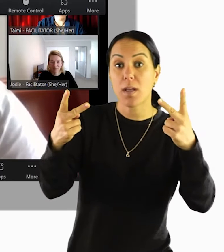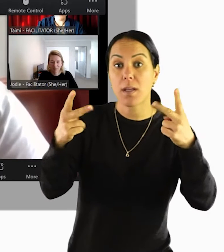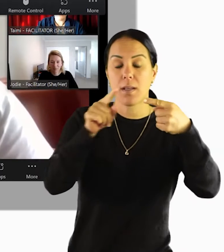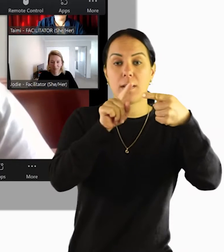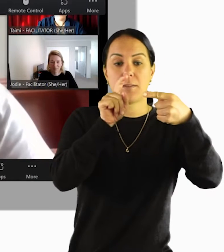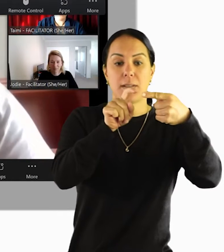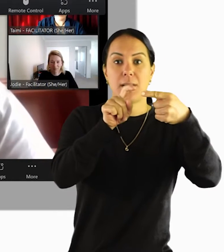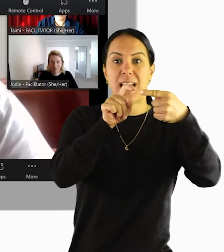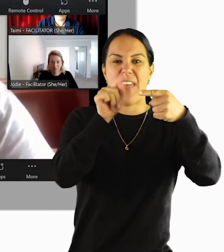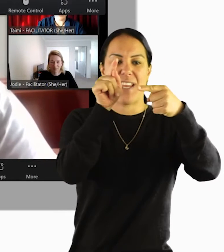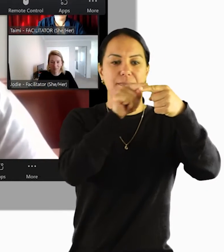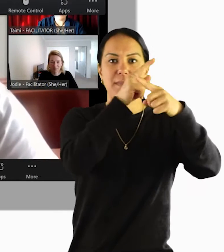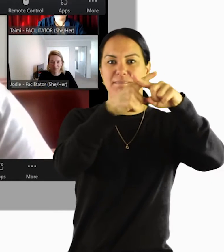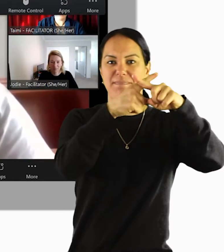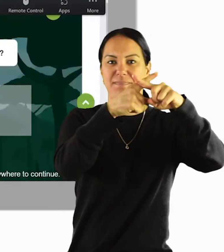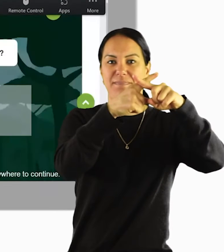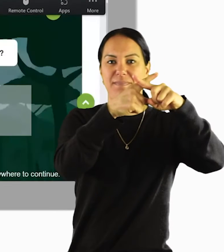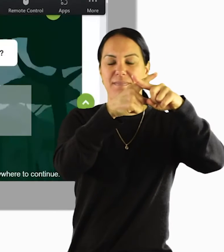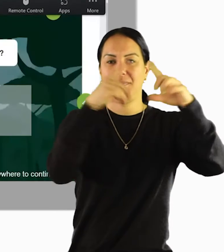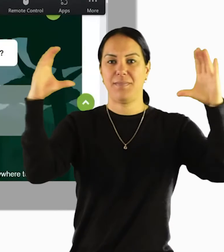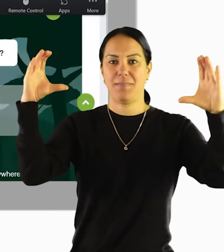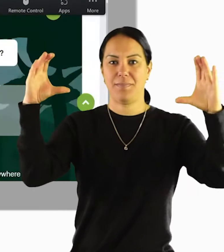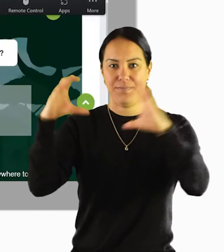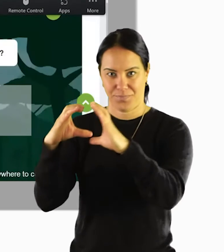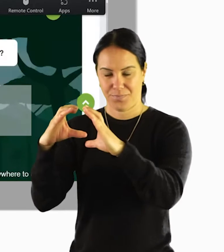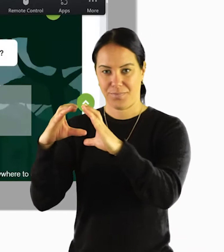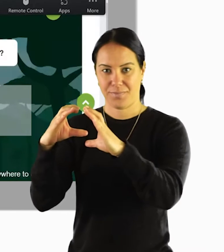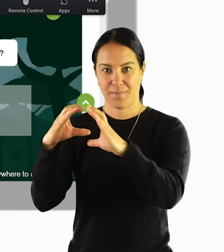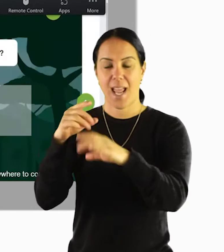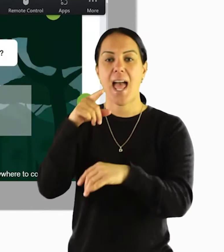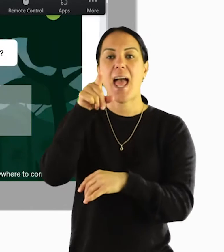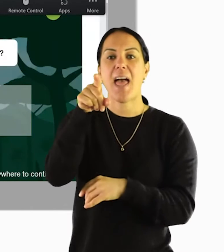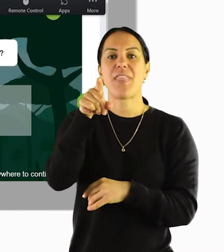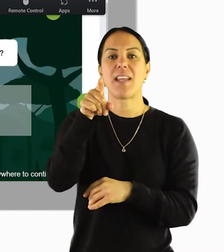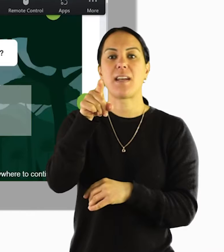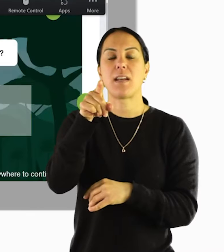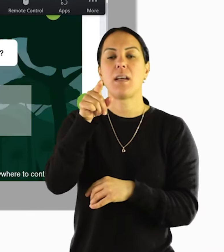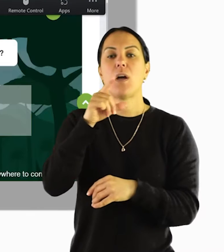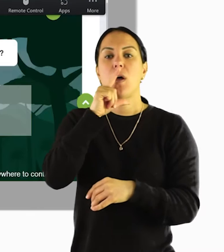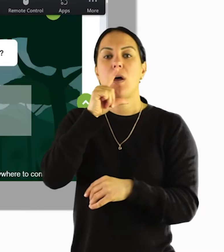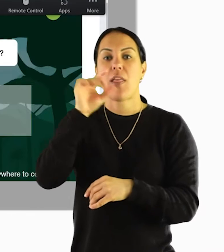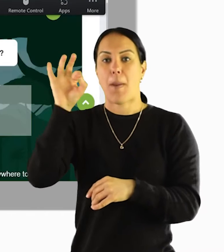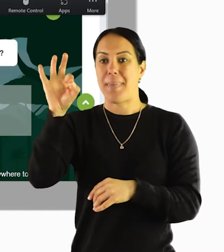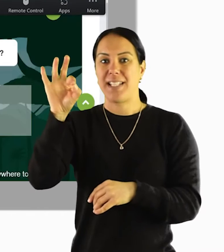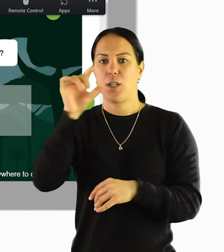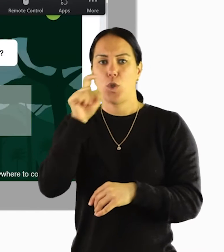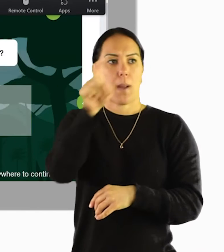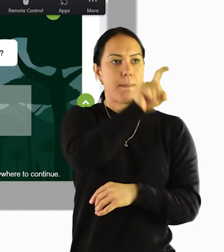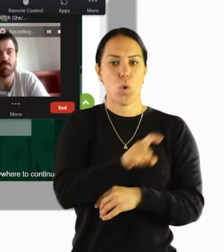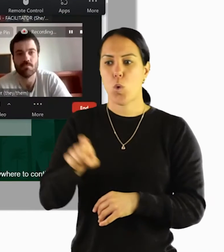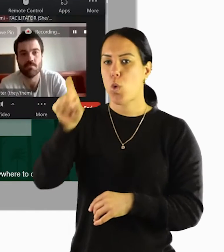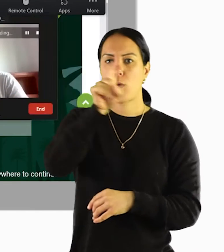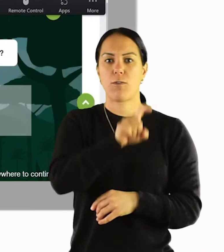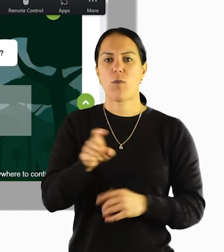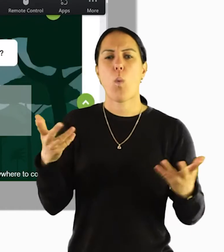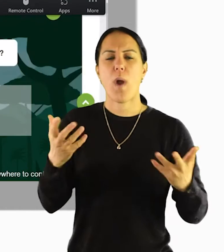to view and exit full screen and then Pinned video will still be the very top one and you can move